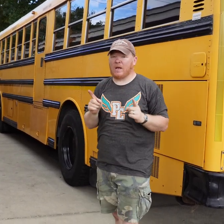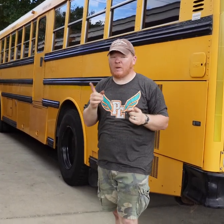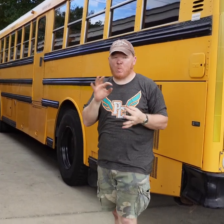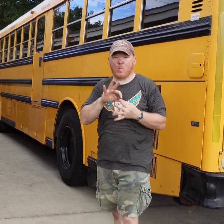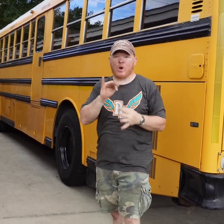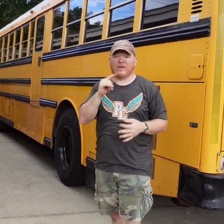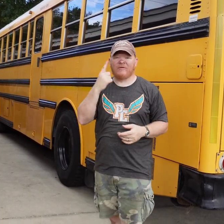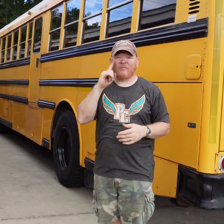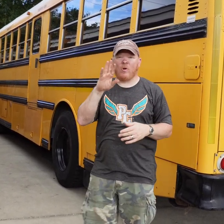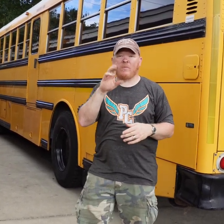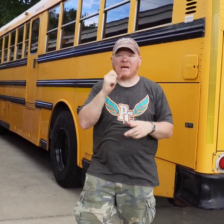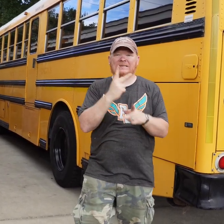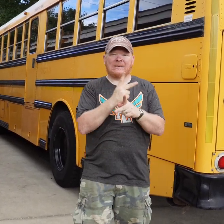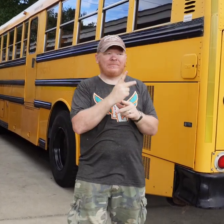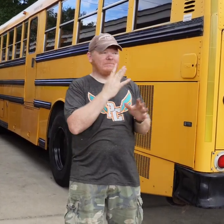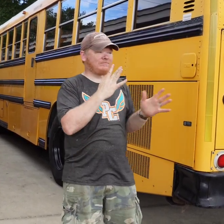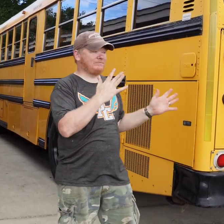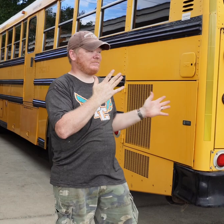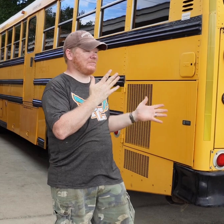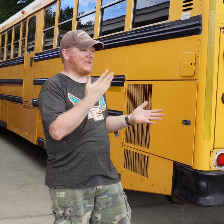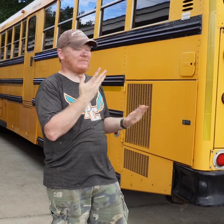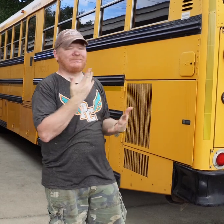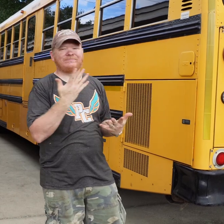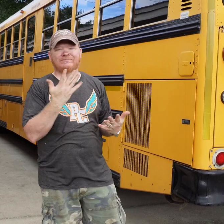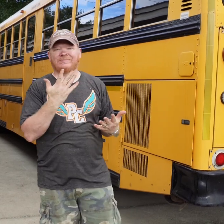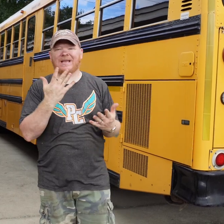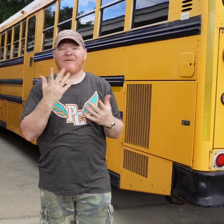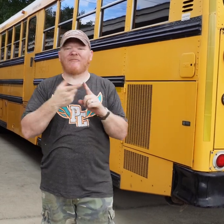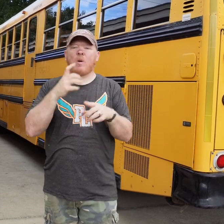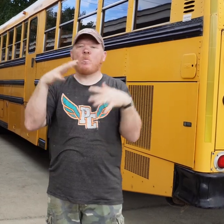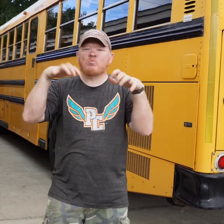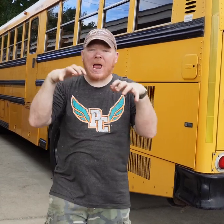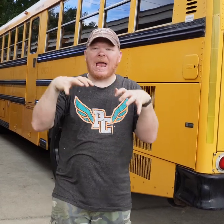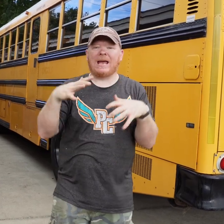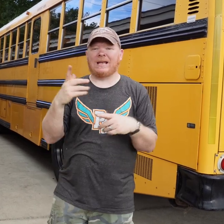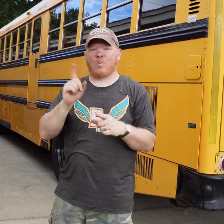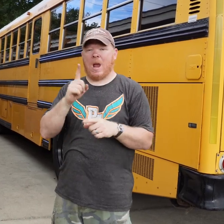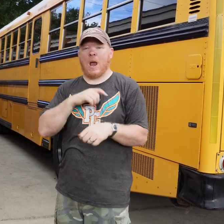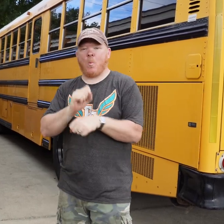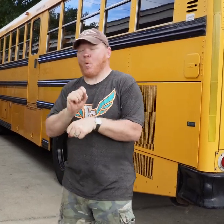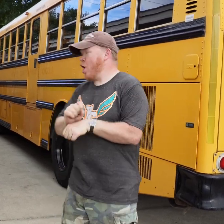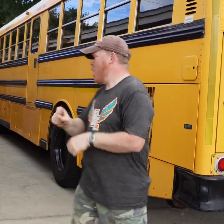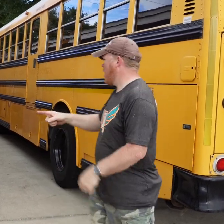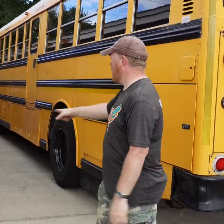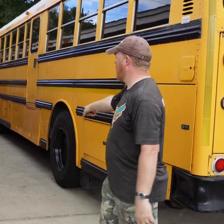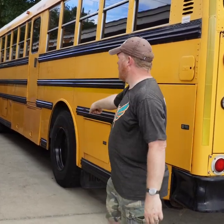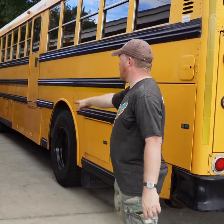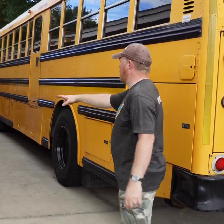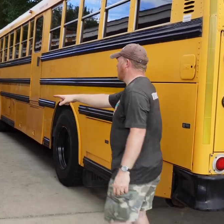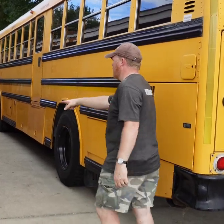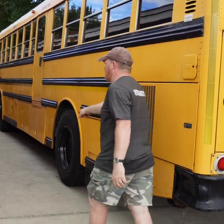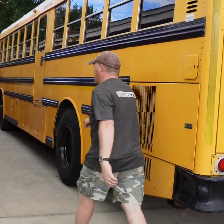going to be expensive But I think it's worth it It's going to keep the bus dry You know from rain where I can work Back and forth